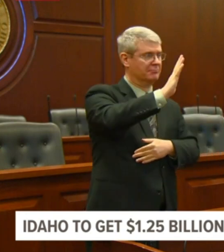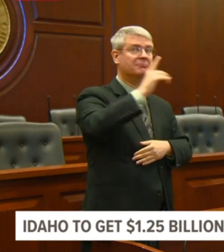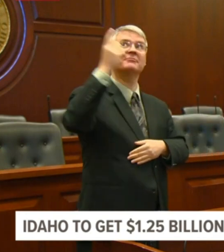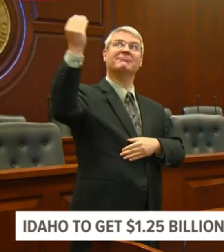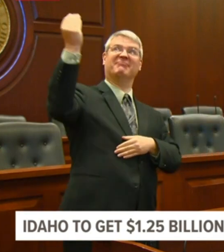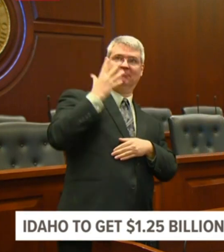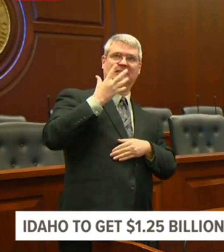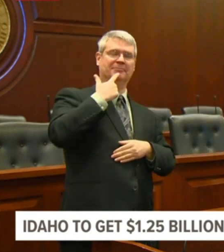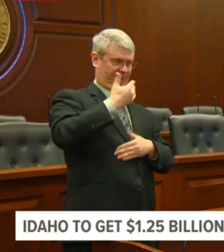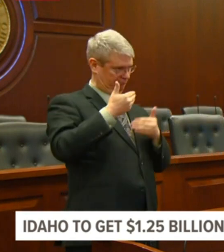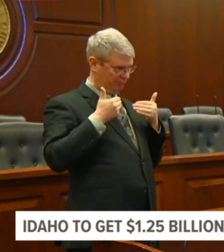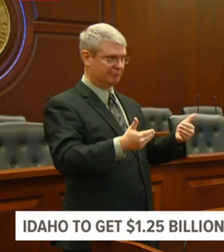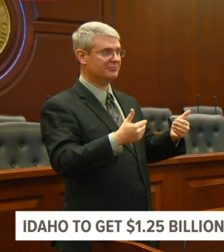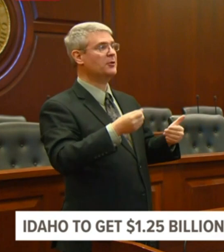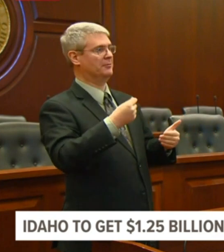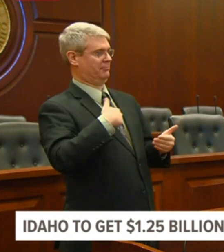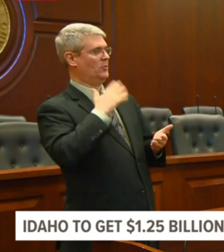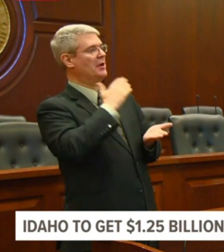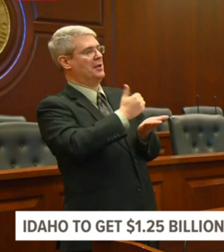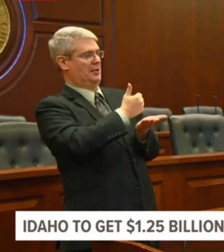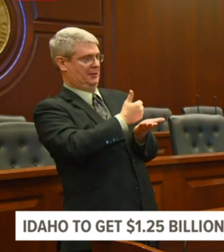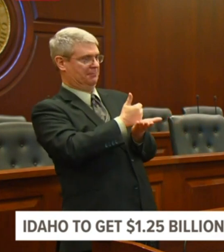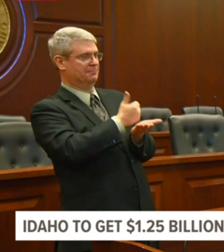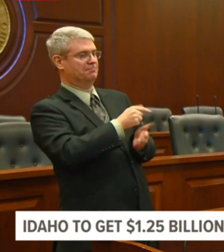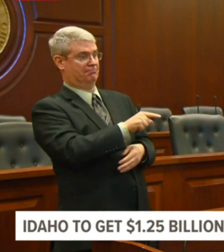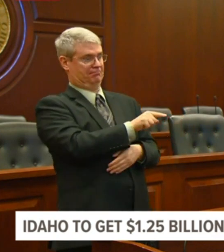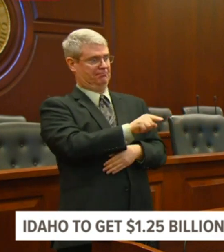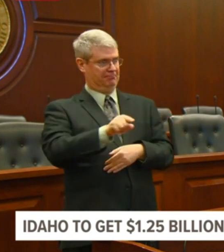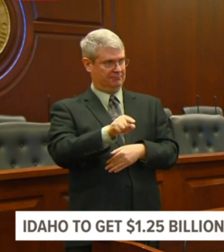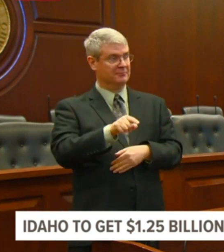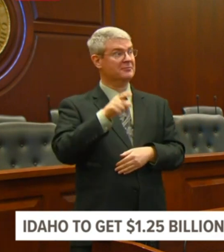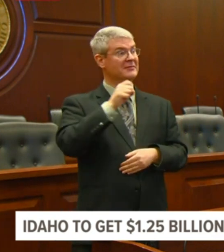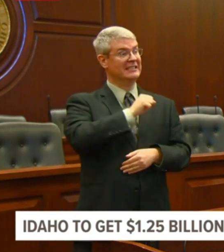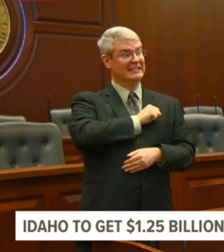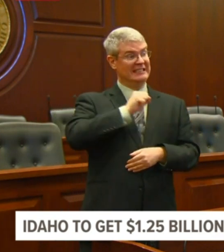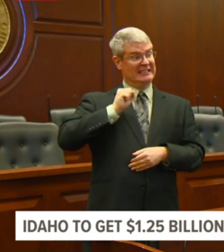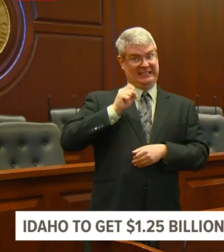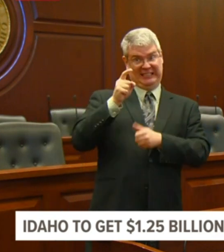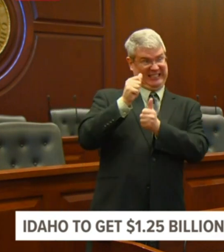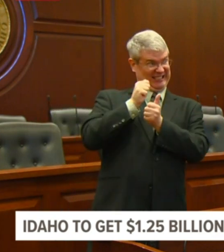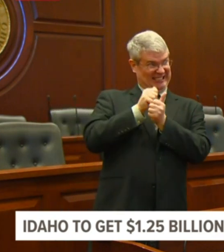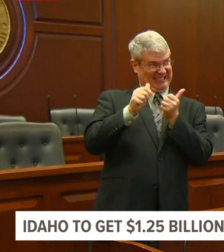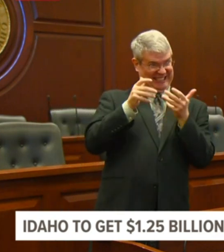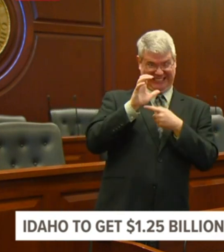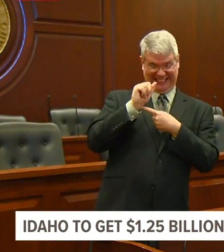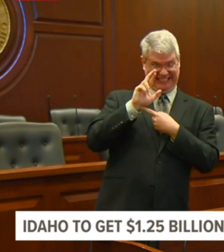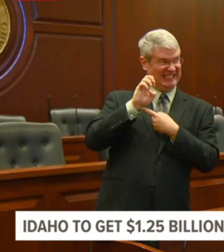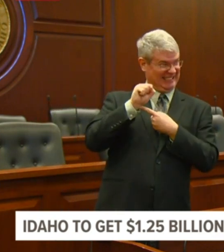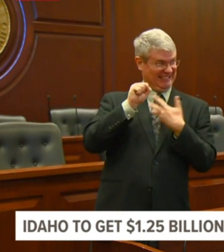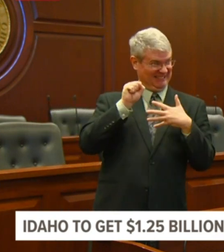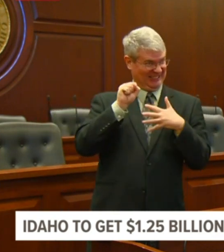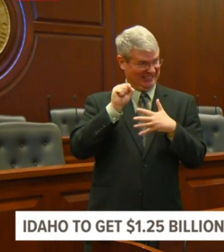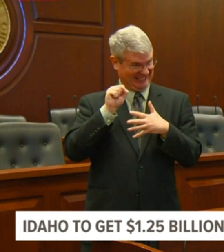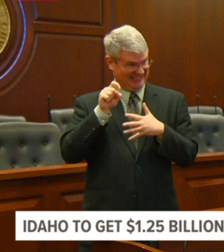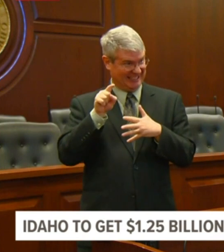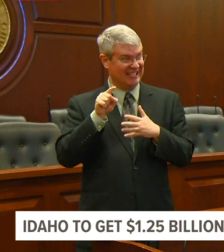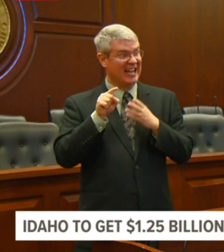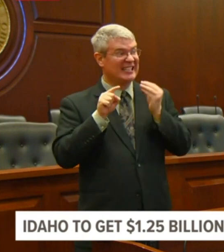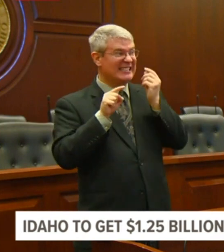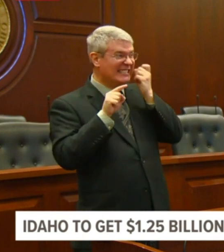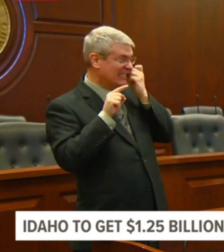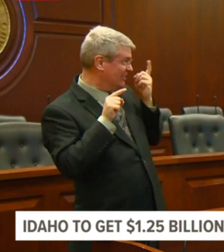bill and just on my way here to the Capitol that the House side has passed their bill. And so,